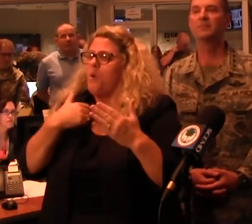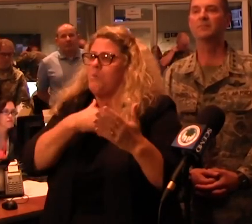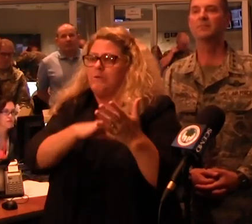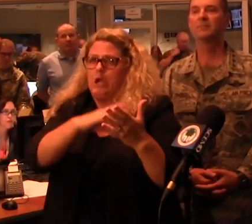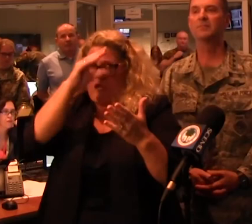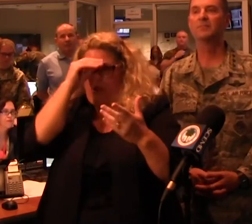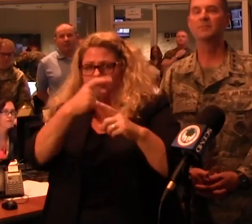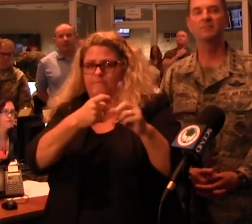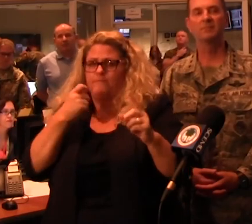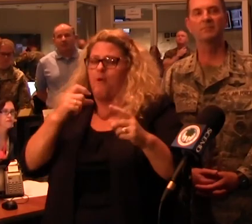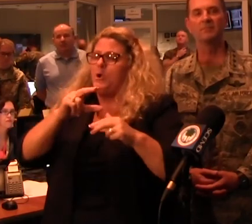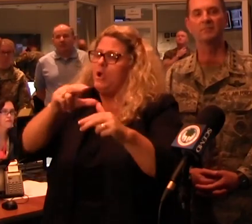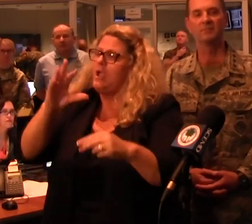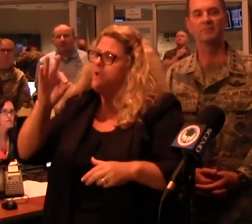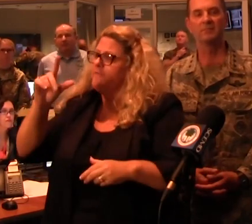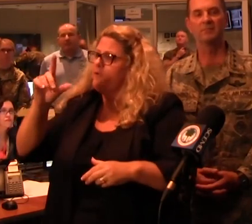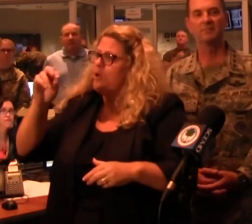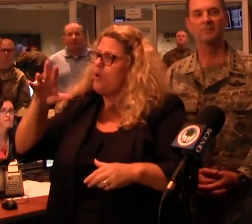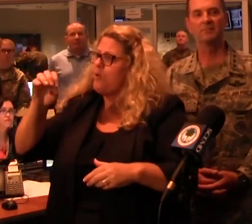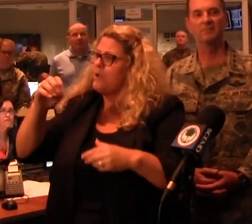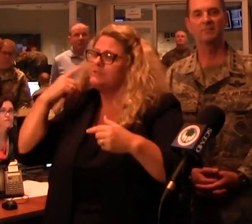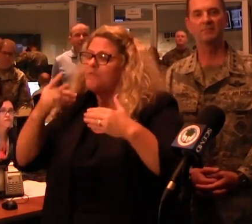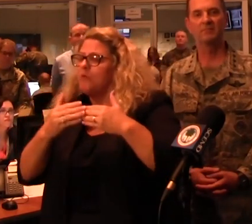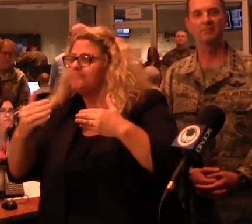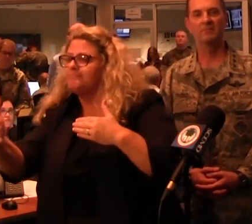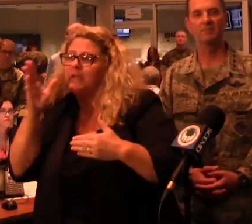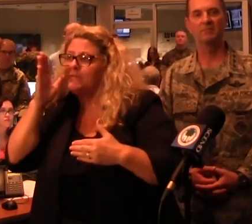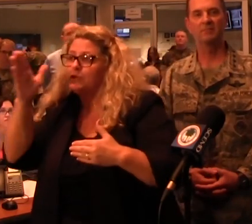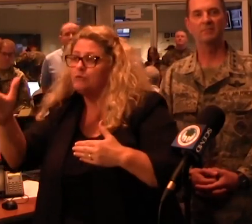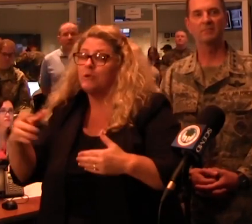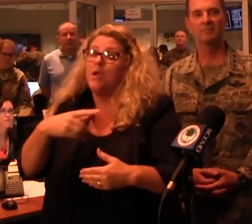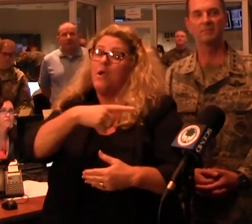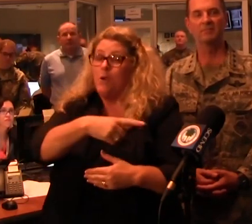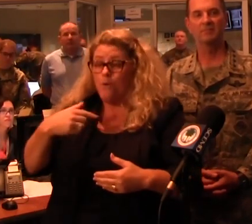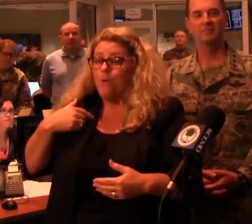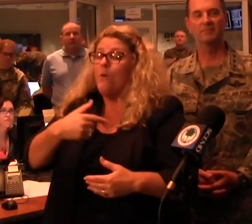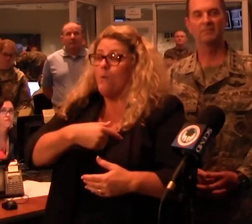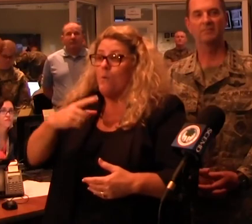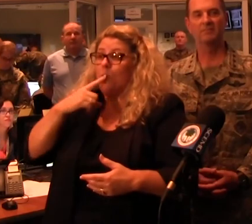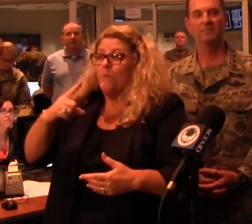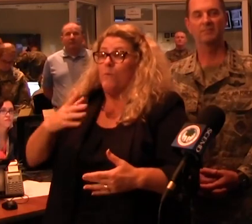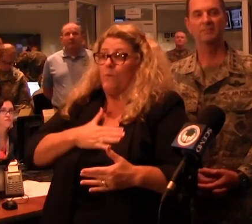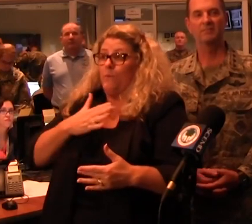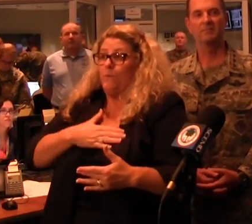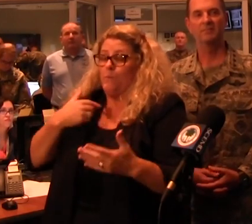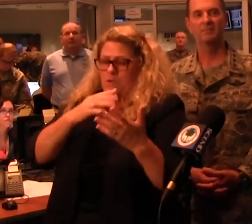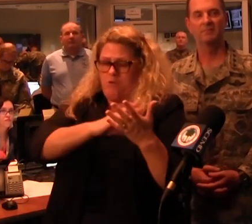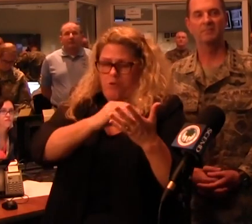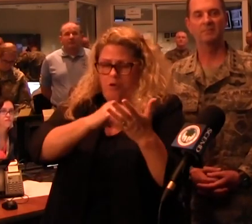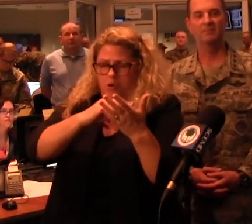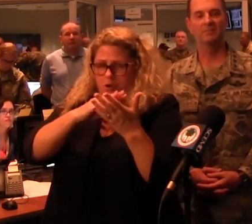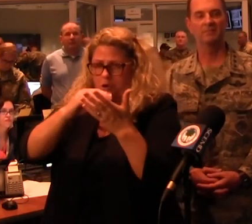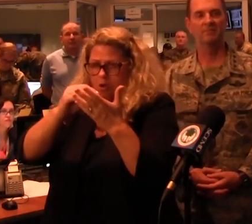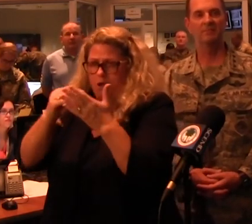One thing we've learned is that we learned a lot before we got here with Hurricane Florence because the response